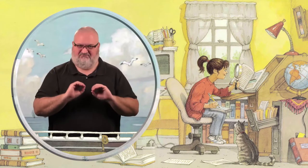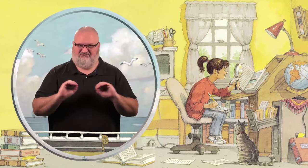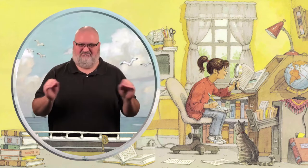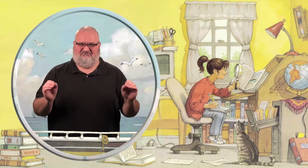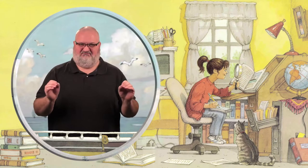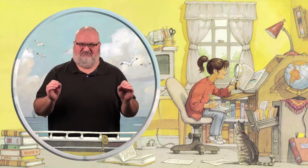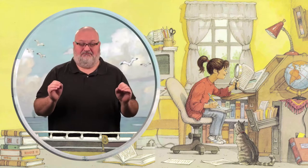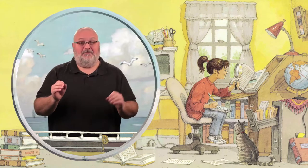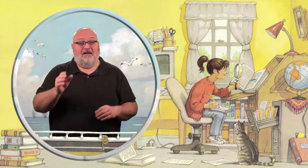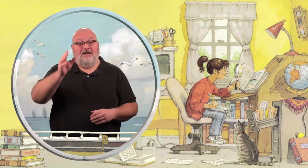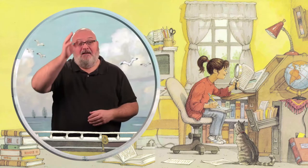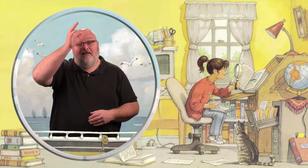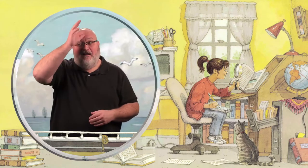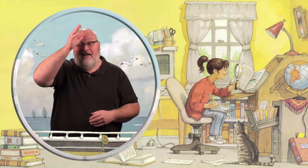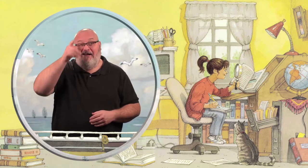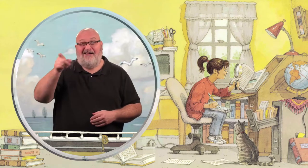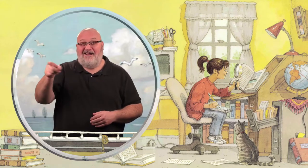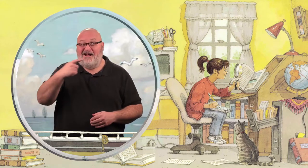no one is sure.